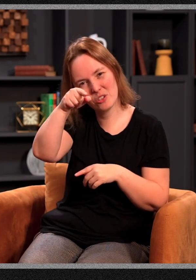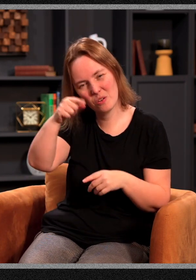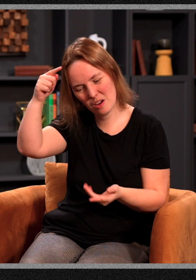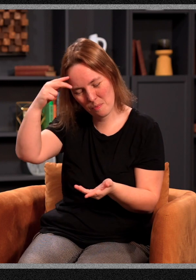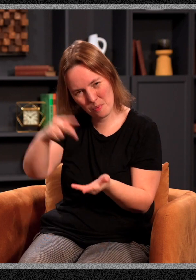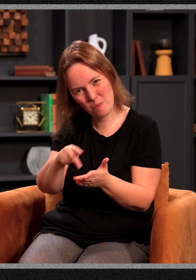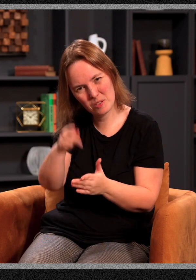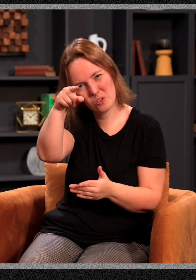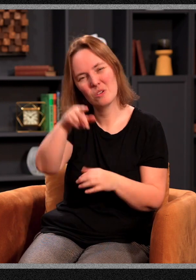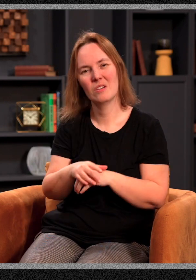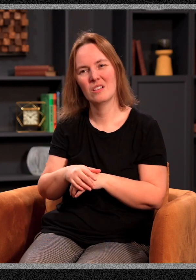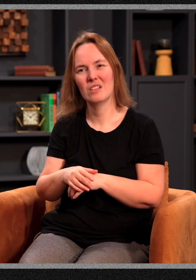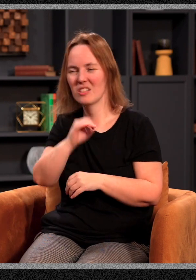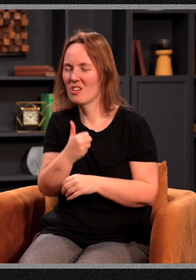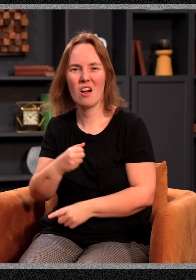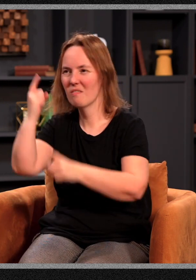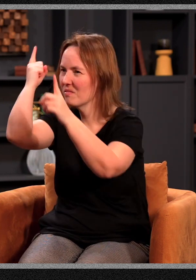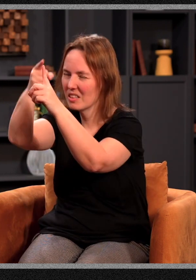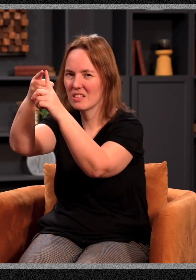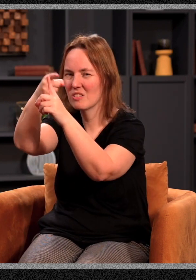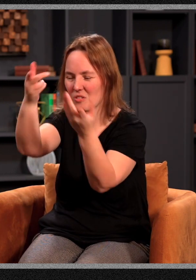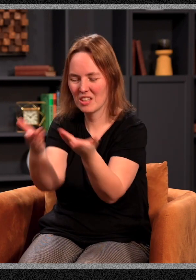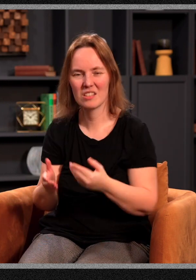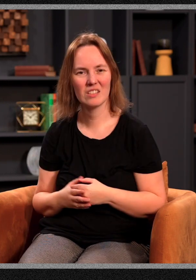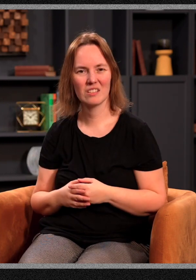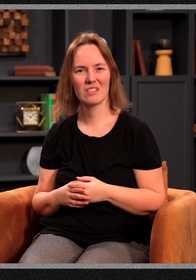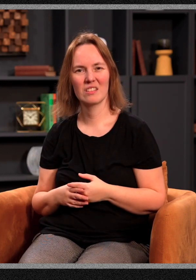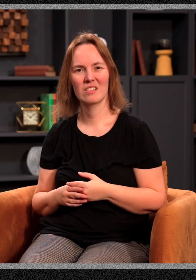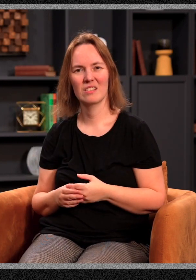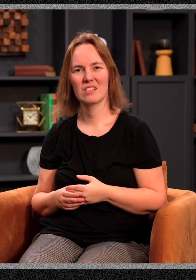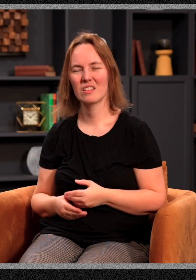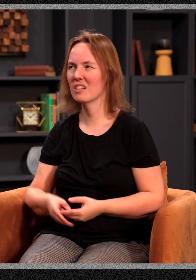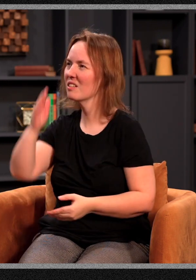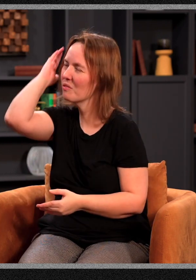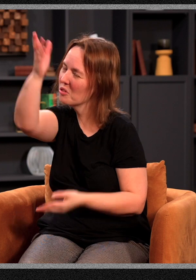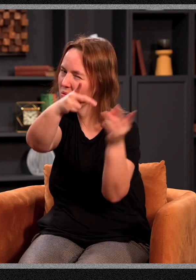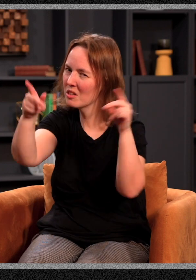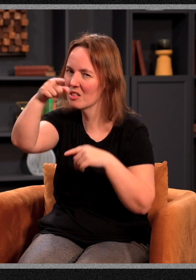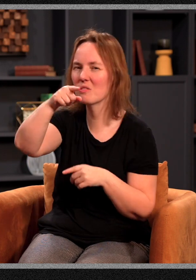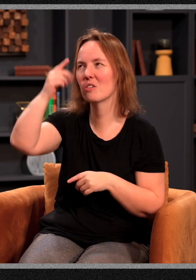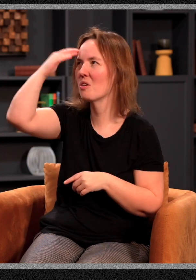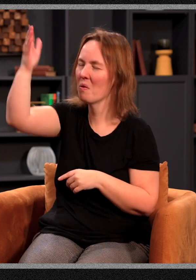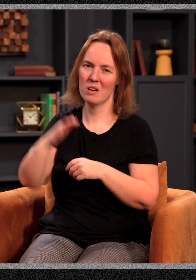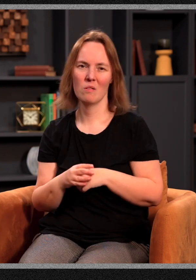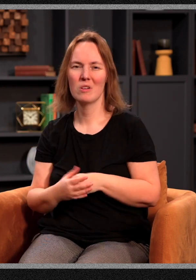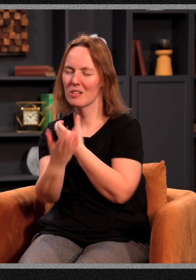has a purpose for you. He has not destined you to this. He has destined you to know him, to be